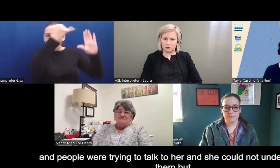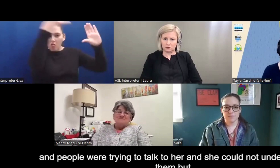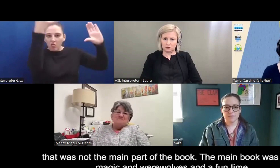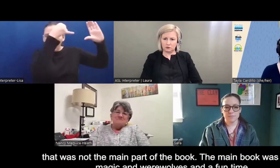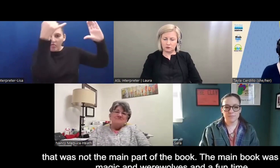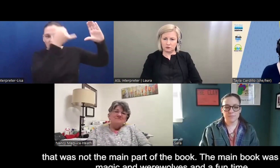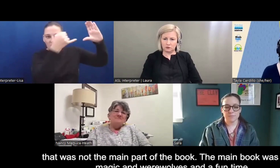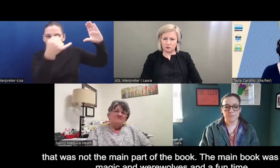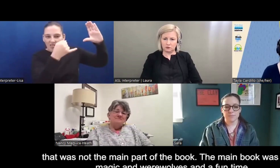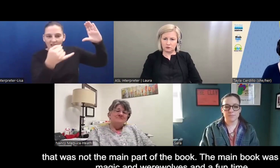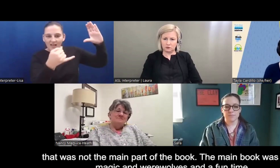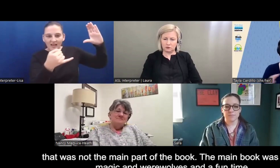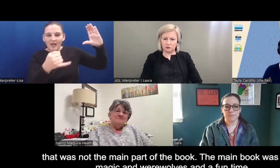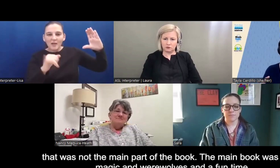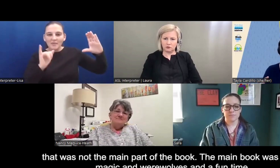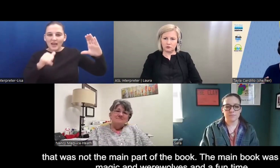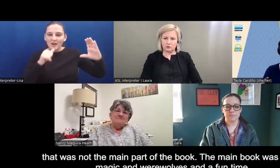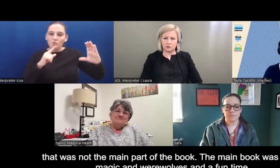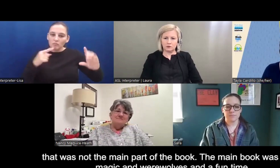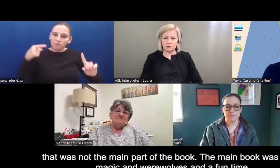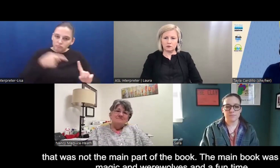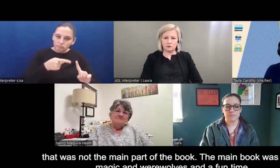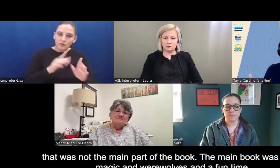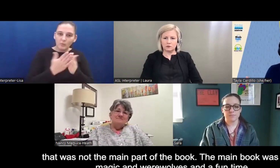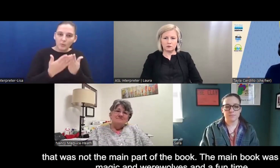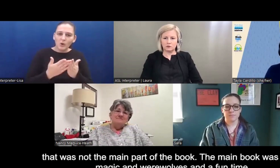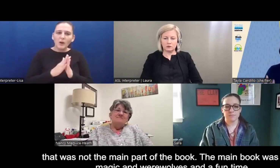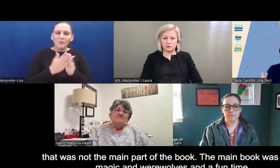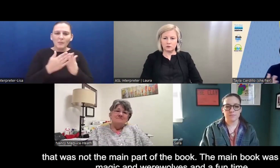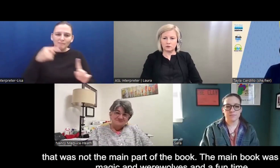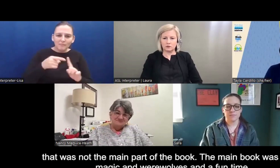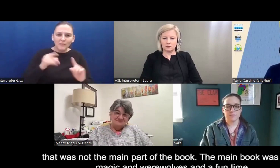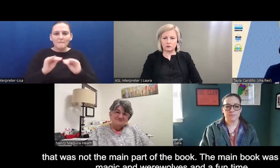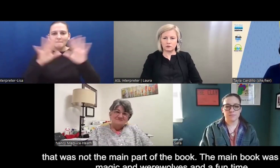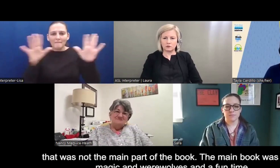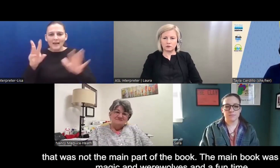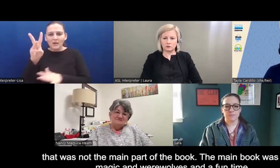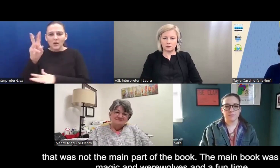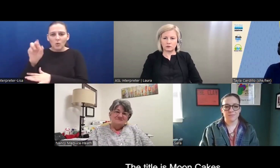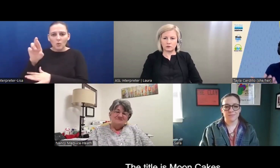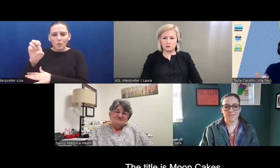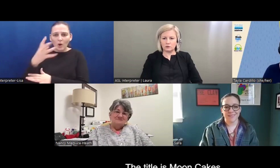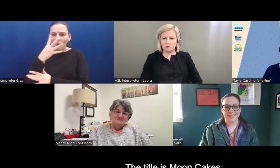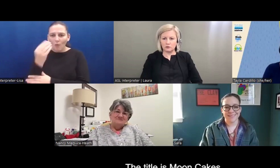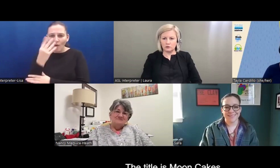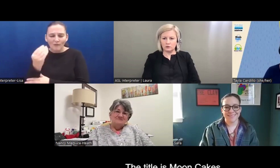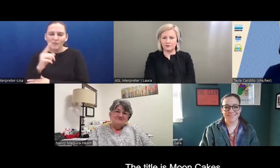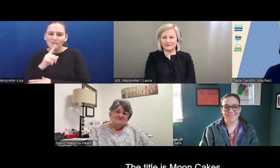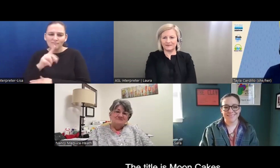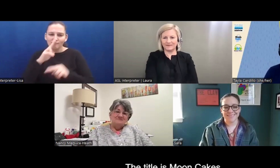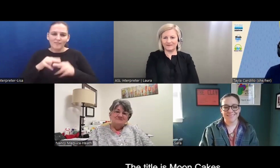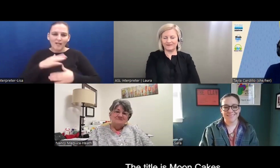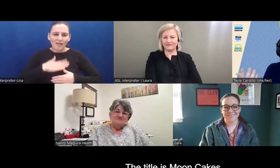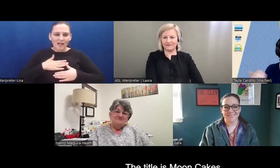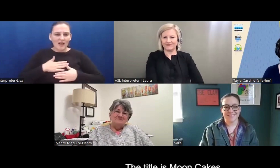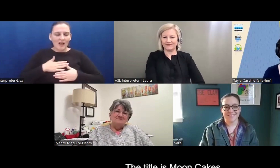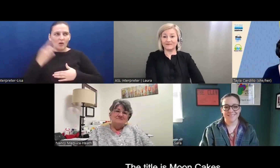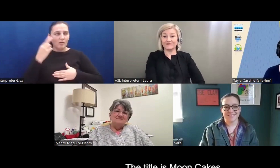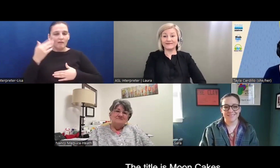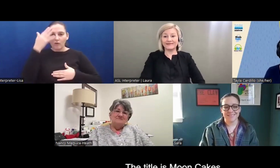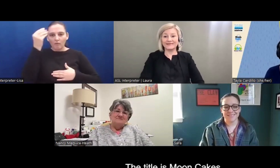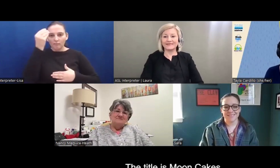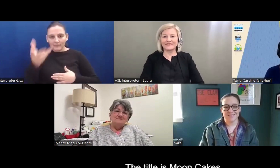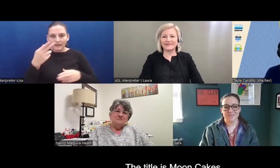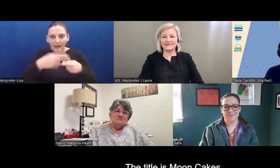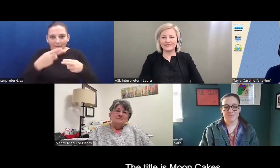also the main part of the book. The main book was about, like, magic and werewolves and, like, a really fun time. But I just realized I didn't say the title. It's